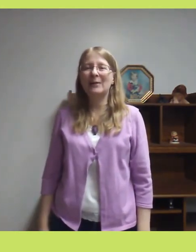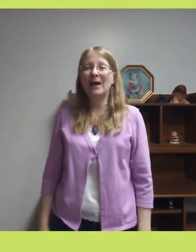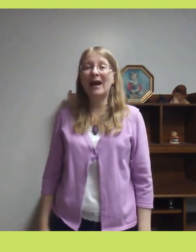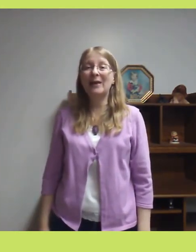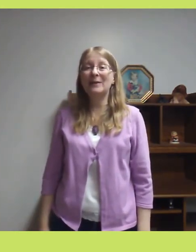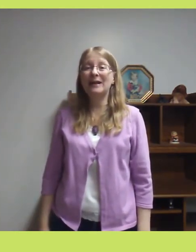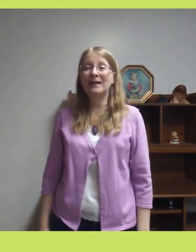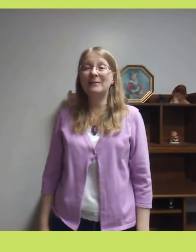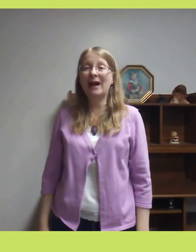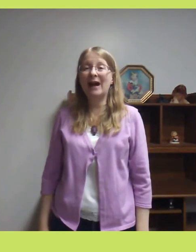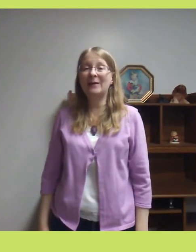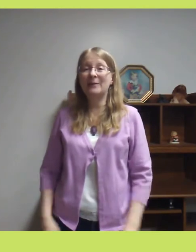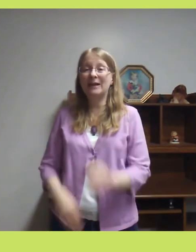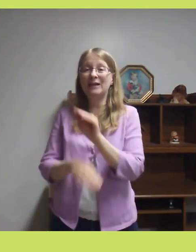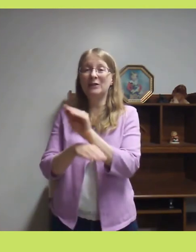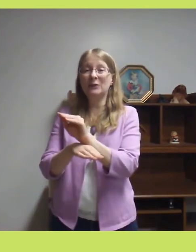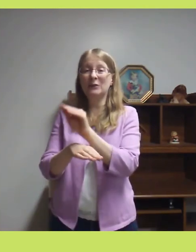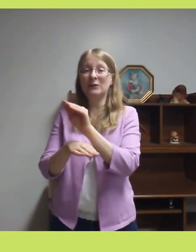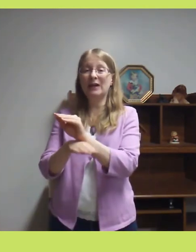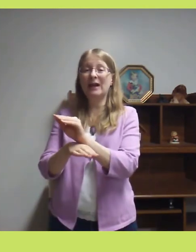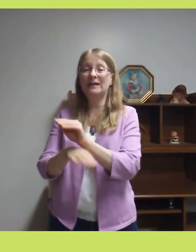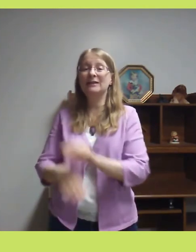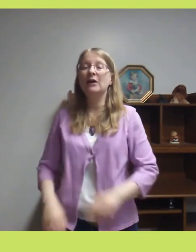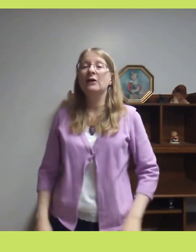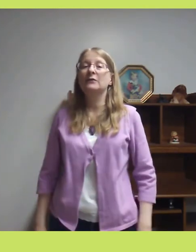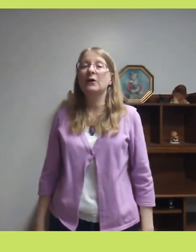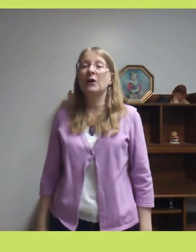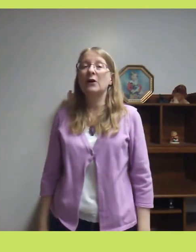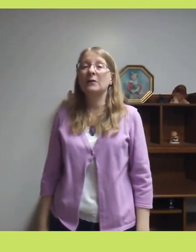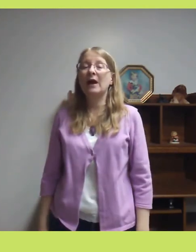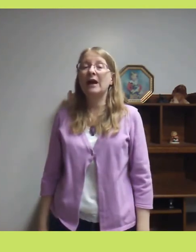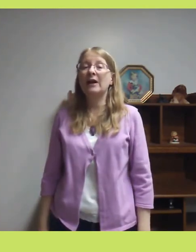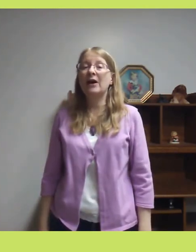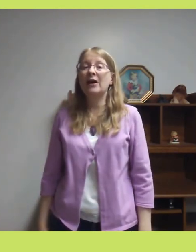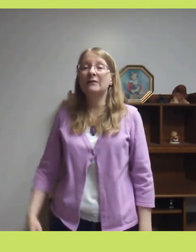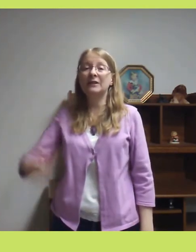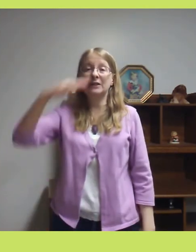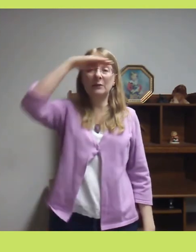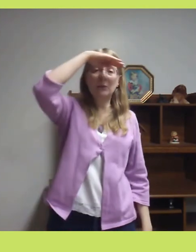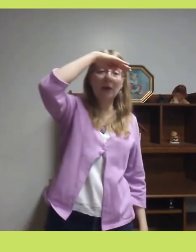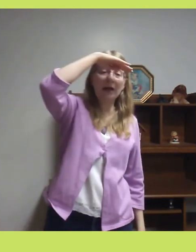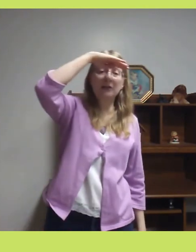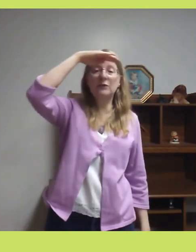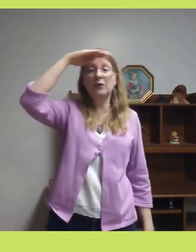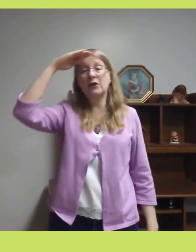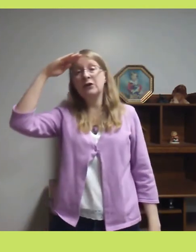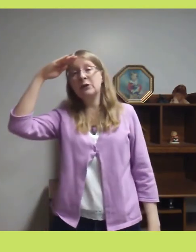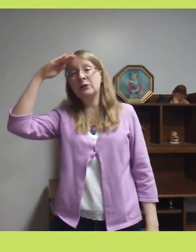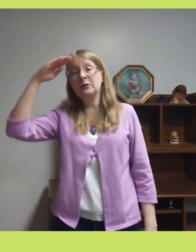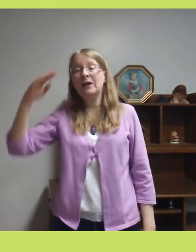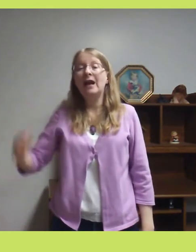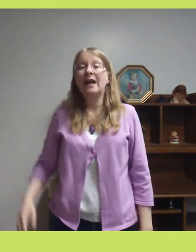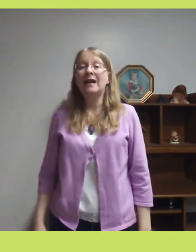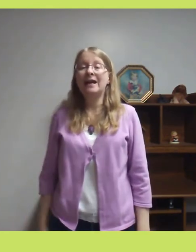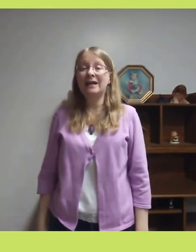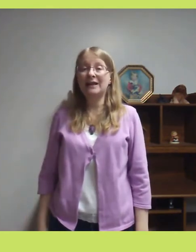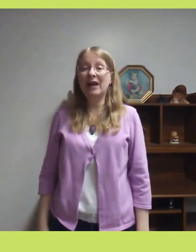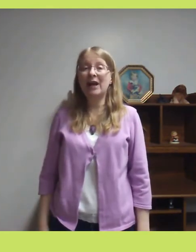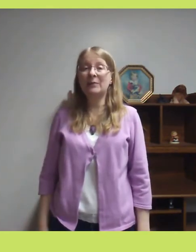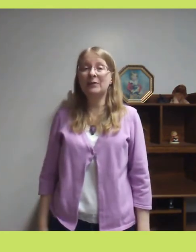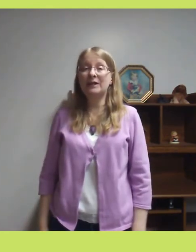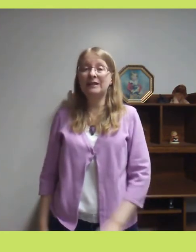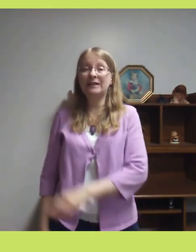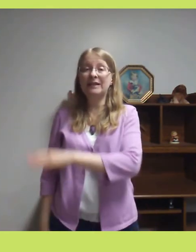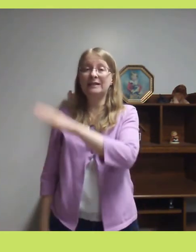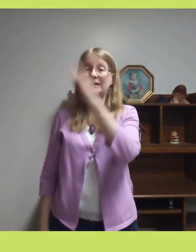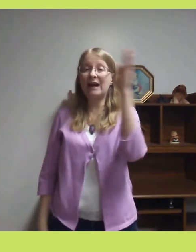come and peep at me tonight. For I often watch for you in